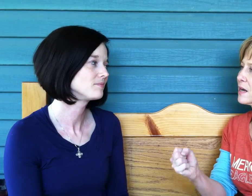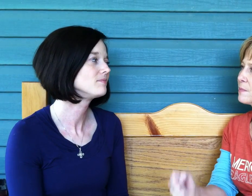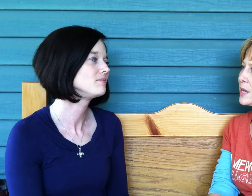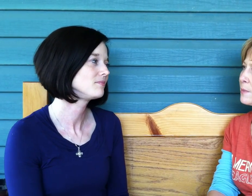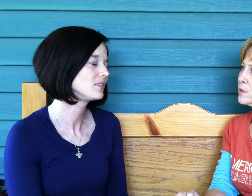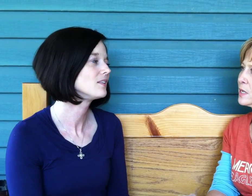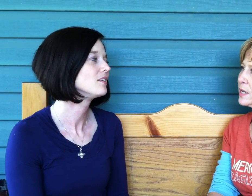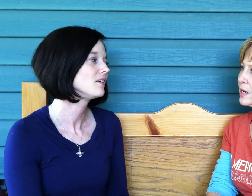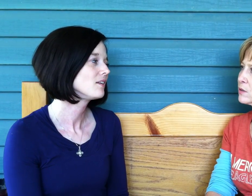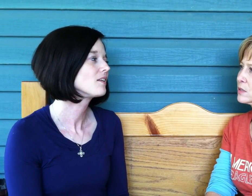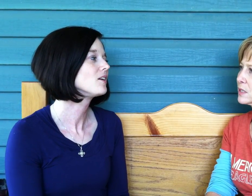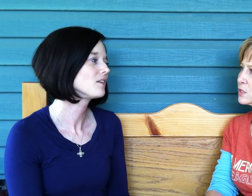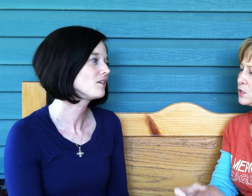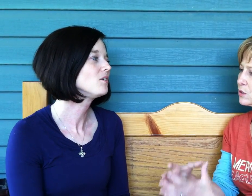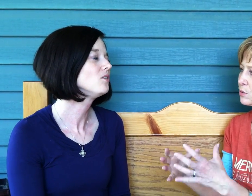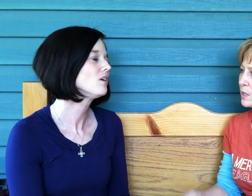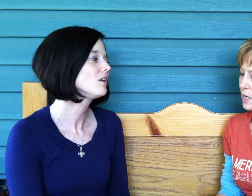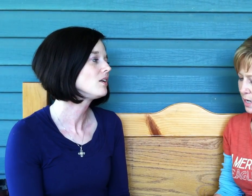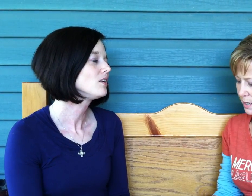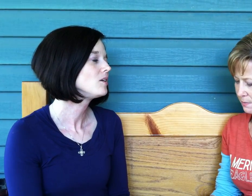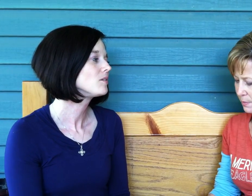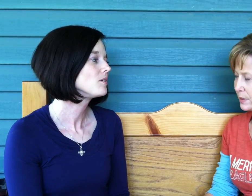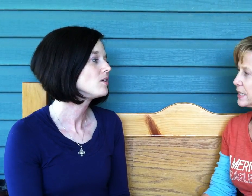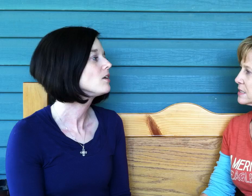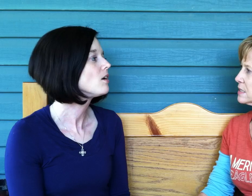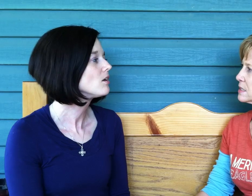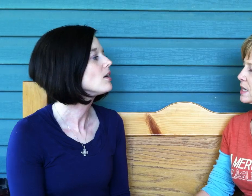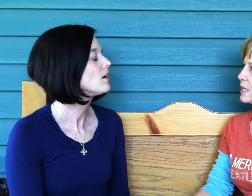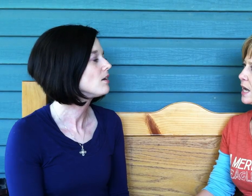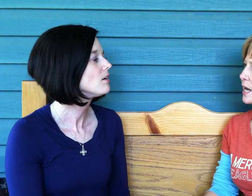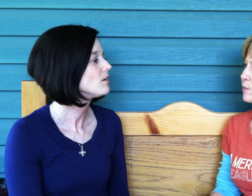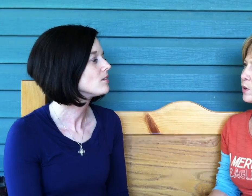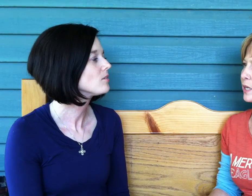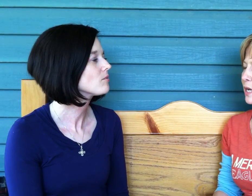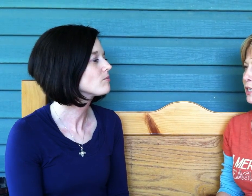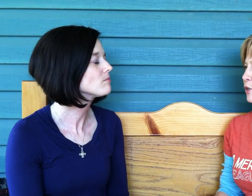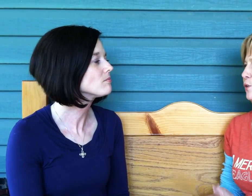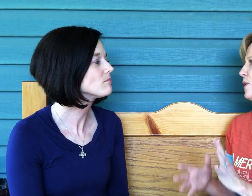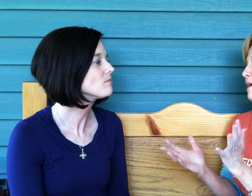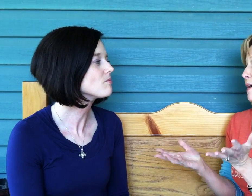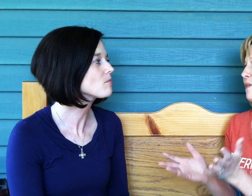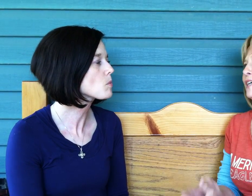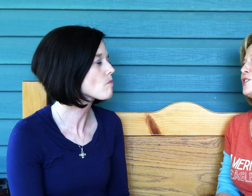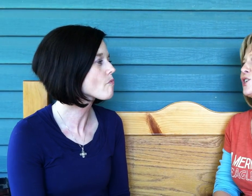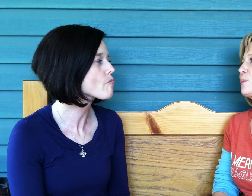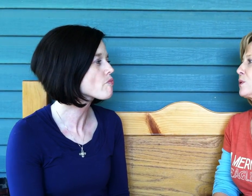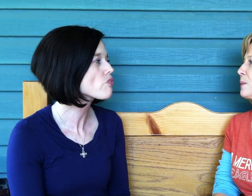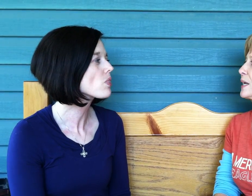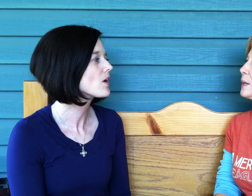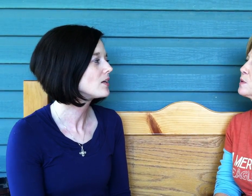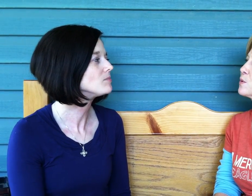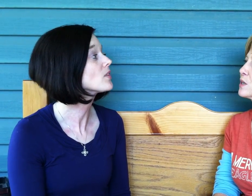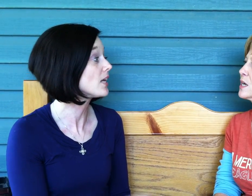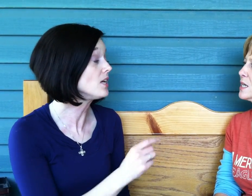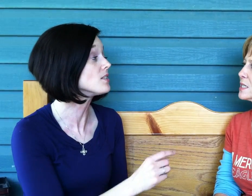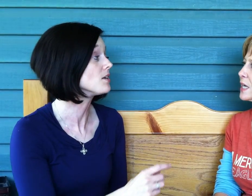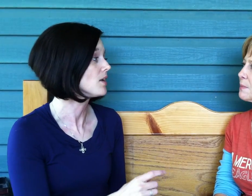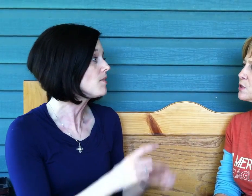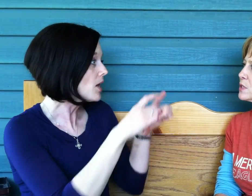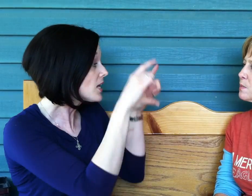hammered nails into the places and I want to, you know, I've actually started pulling out my camera more to capture those